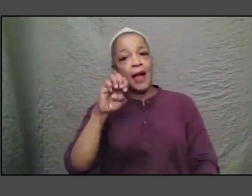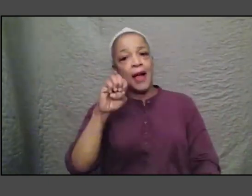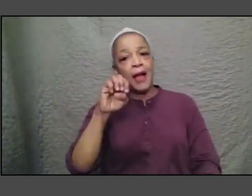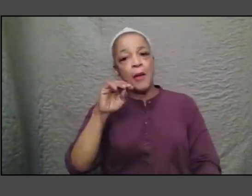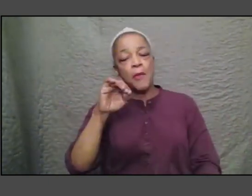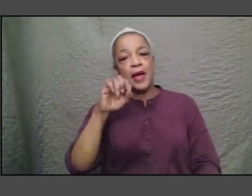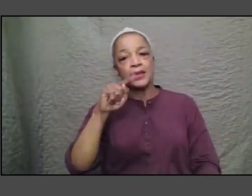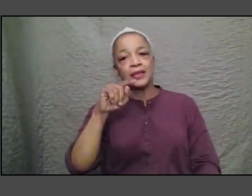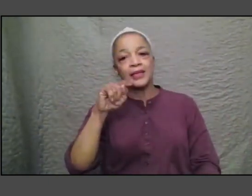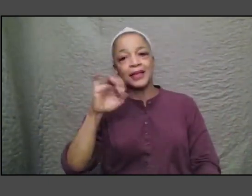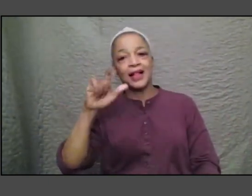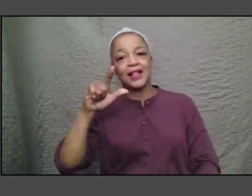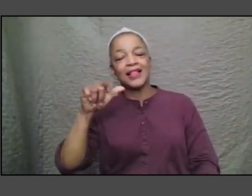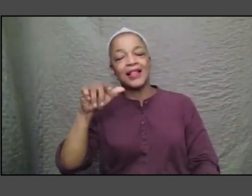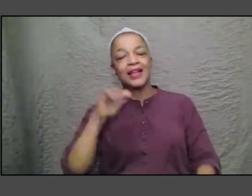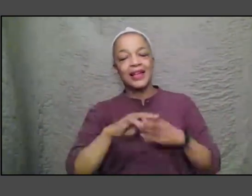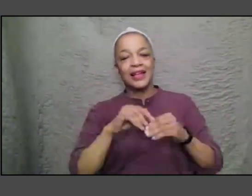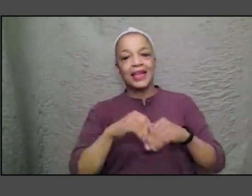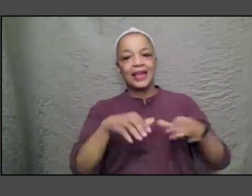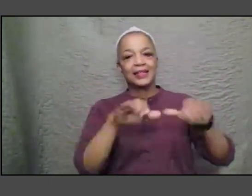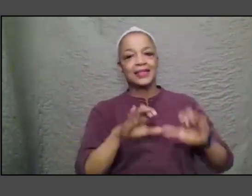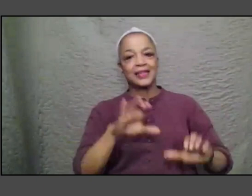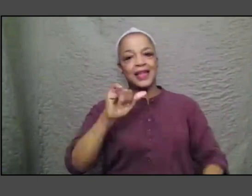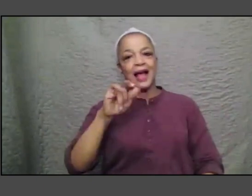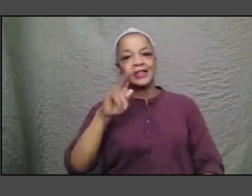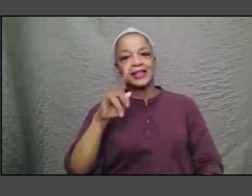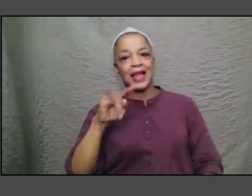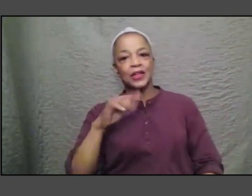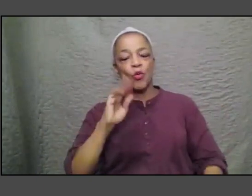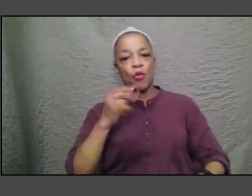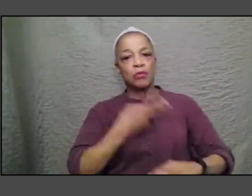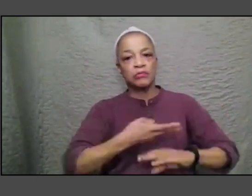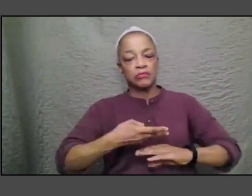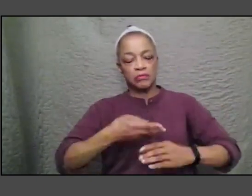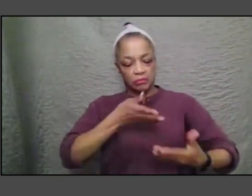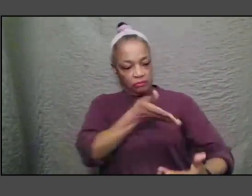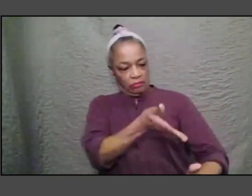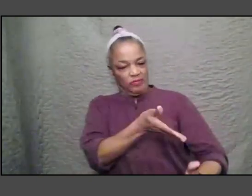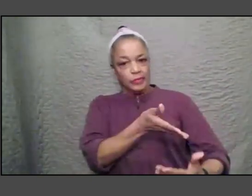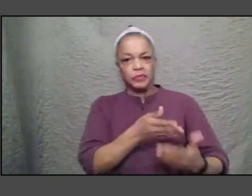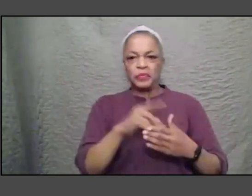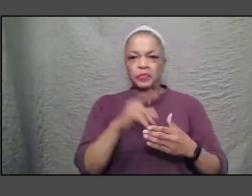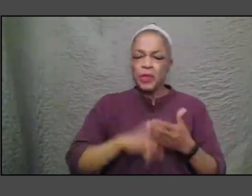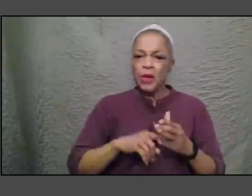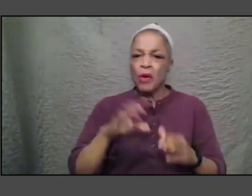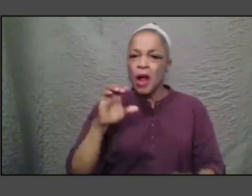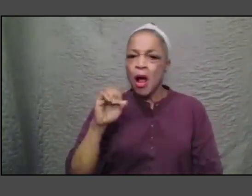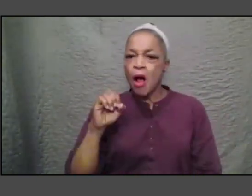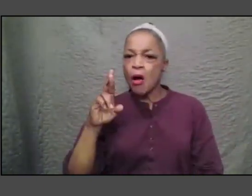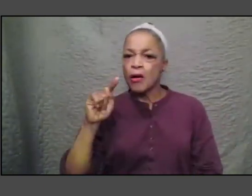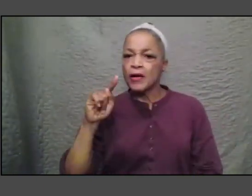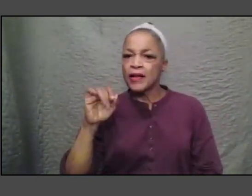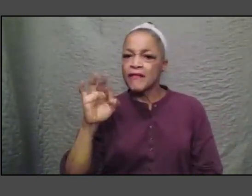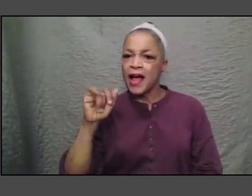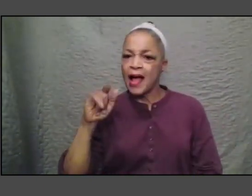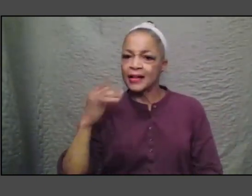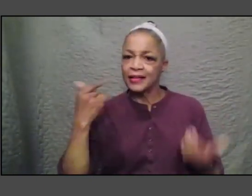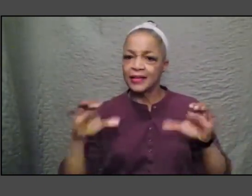way you know what an artifact does what an object does is in some ways while it gives people something that they're familiar